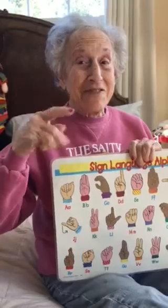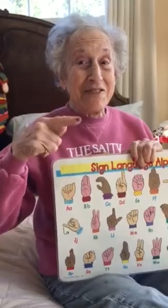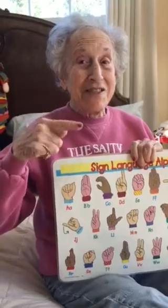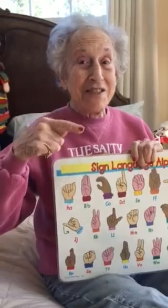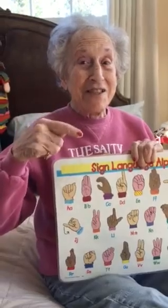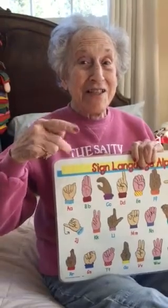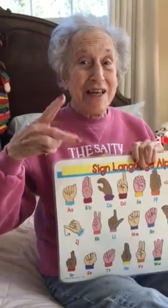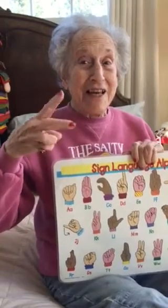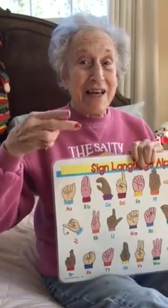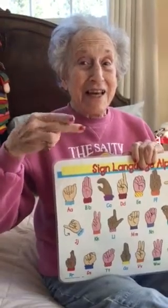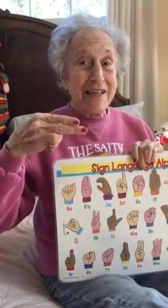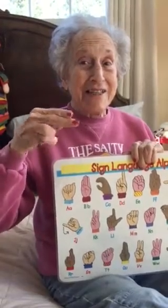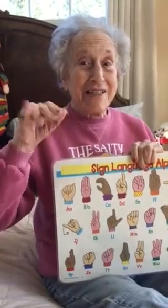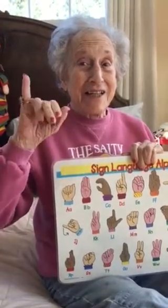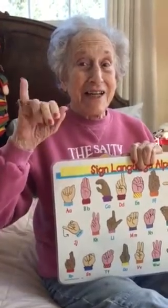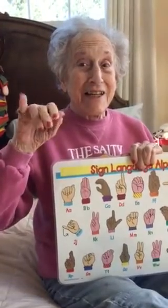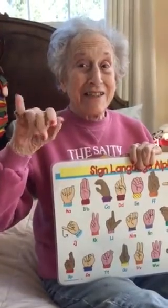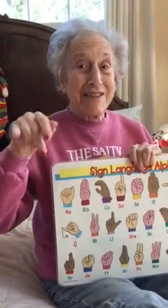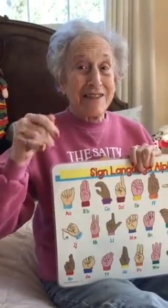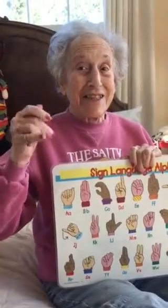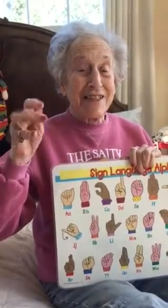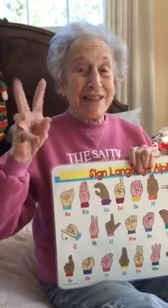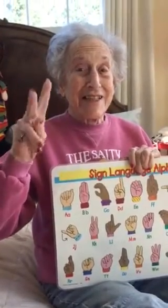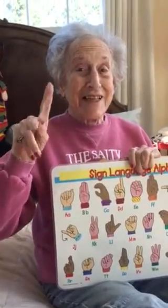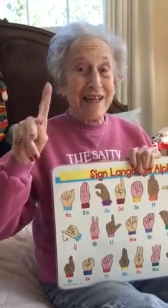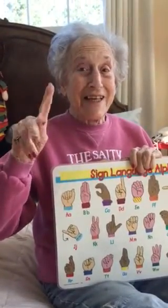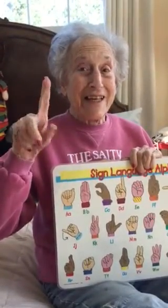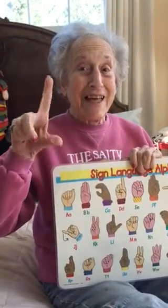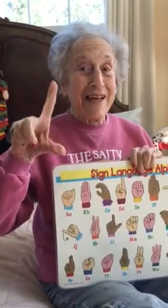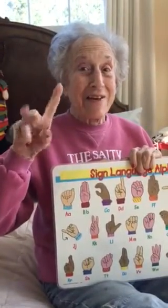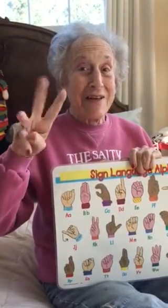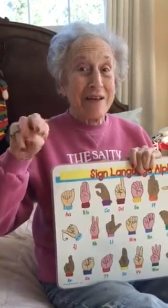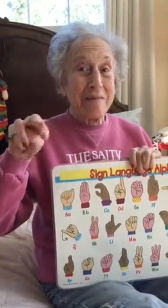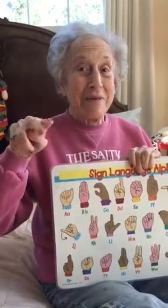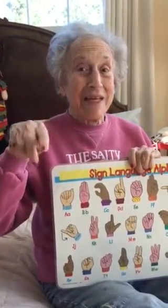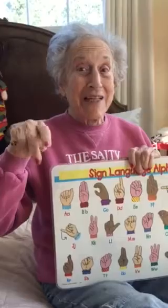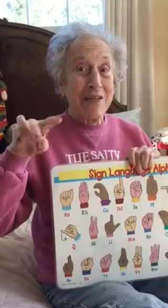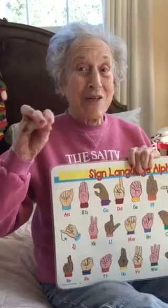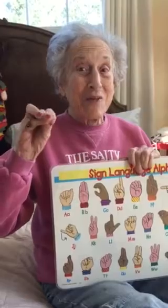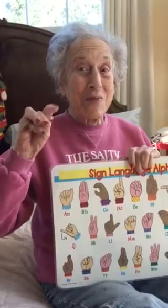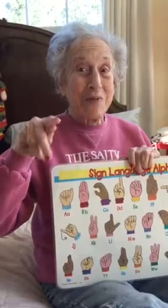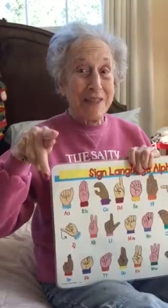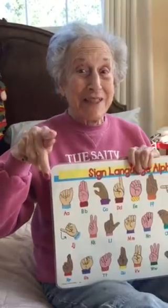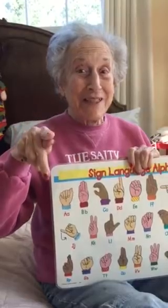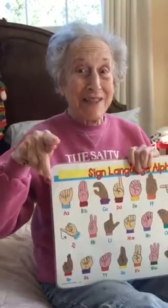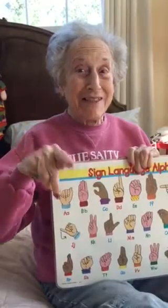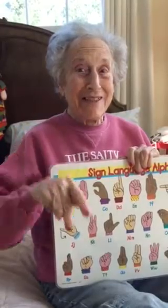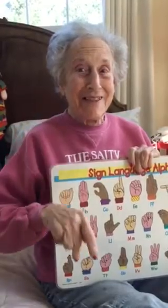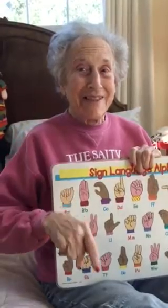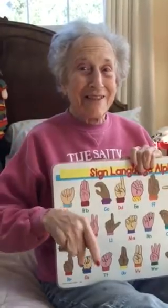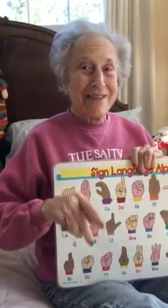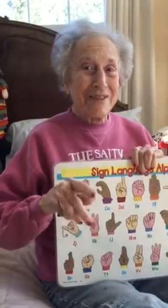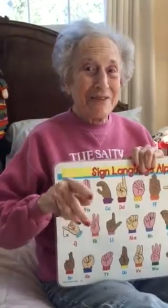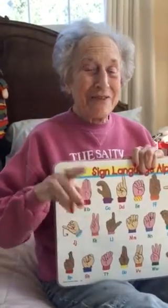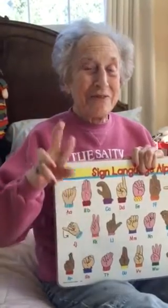G, H, I, J, K, L, M, N, O, P, Q,